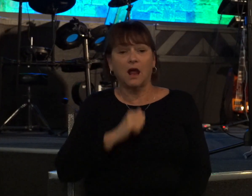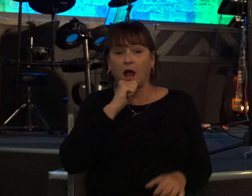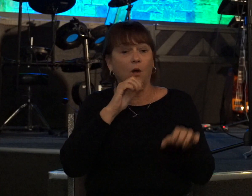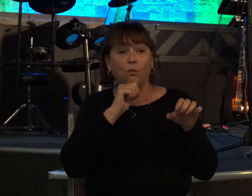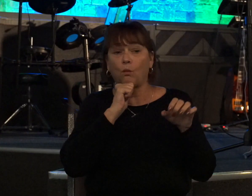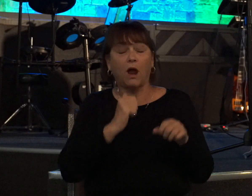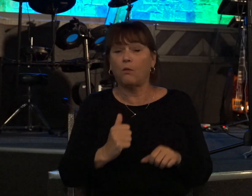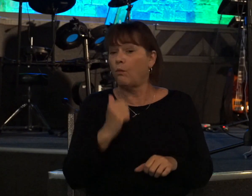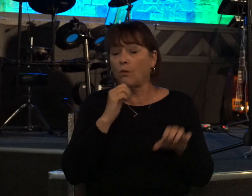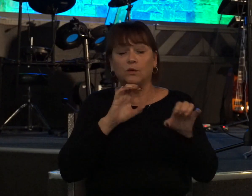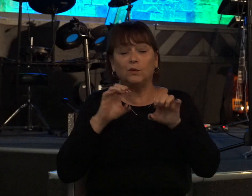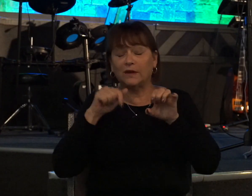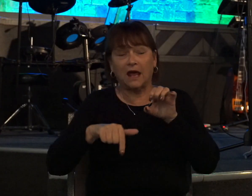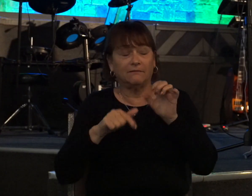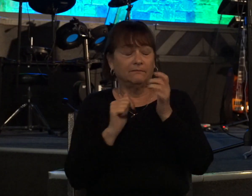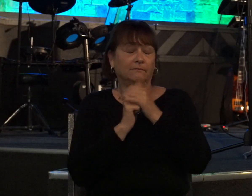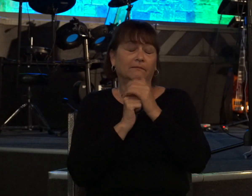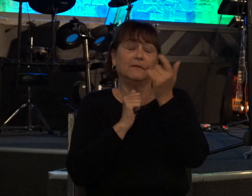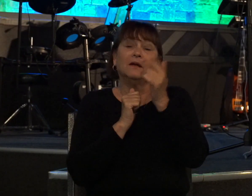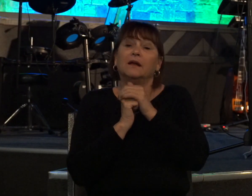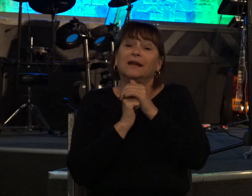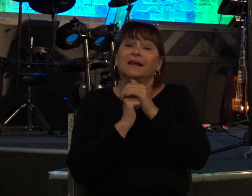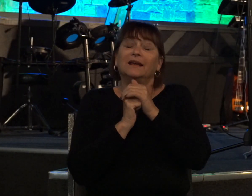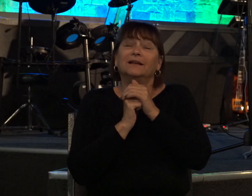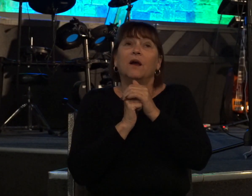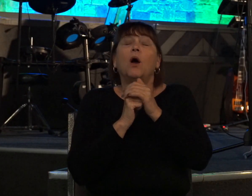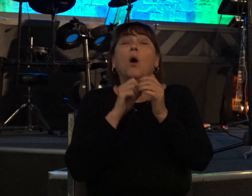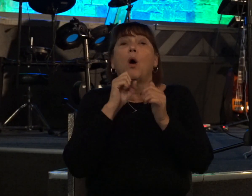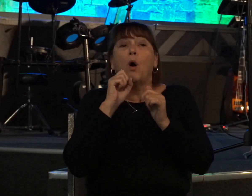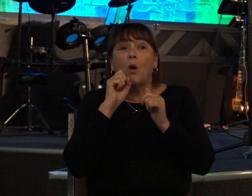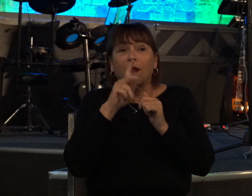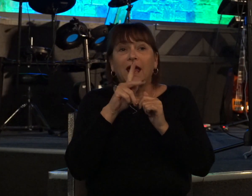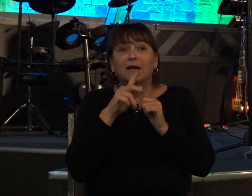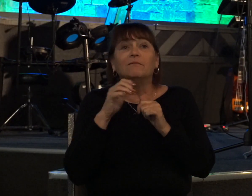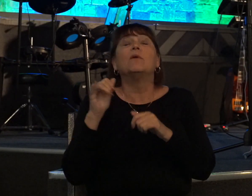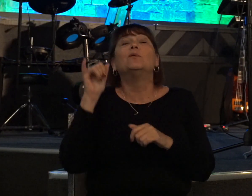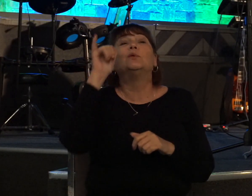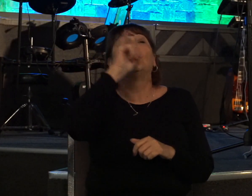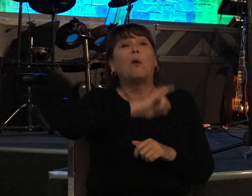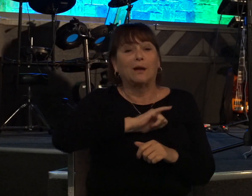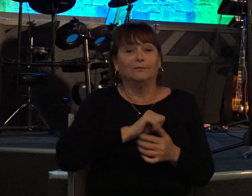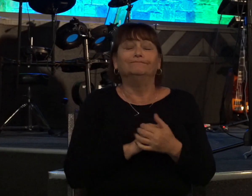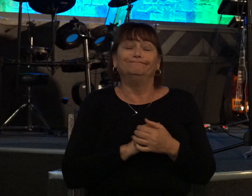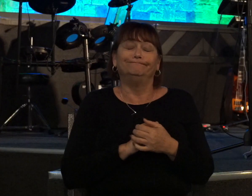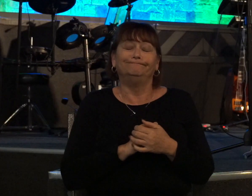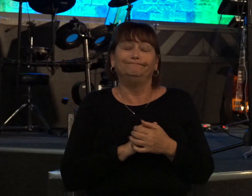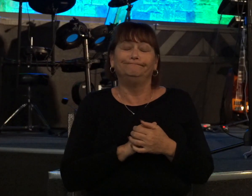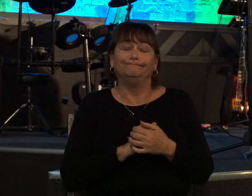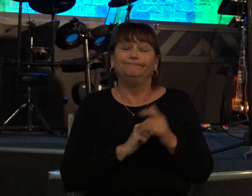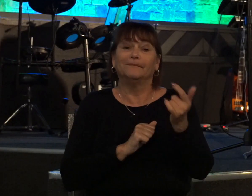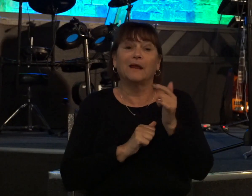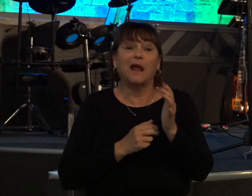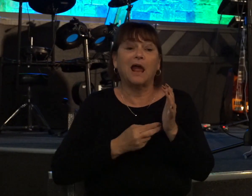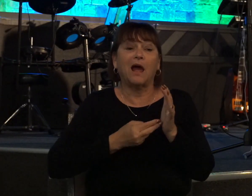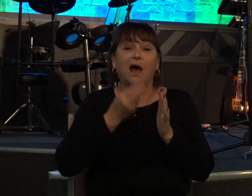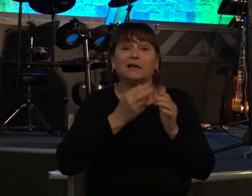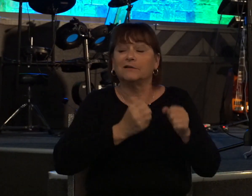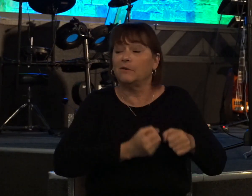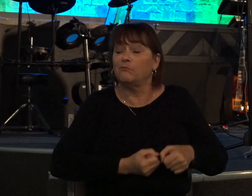well david's next plan was okay well fine then i'll get him drunk right integrity seems to go out of the window when one